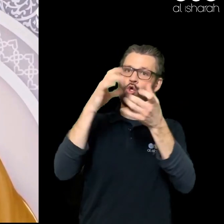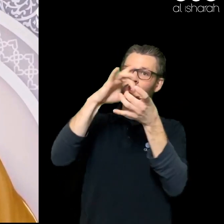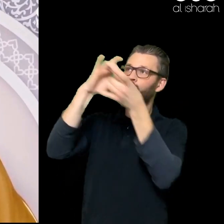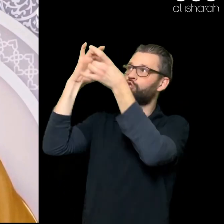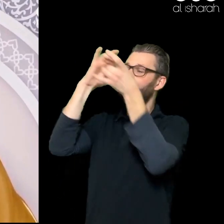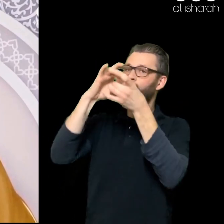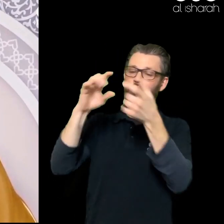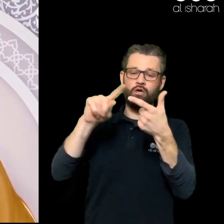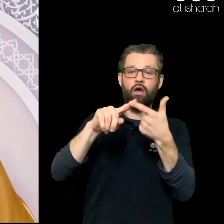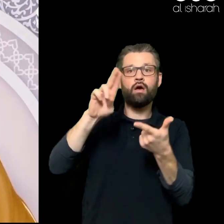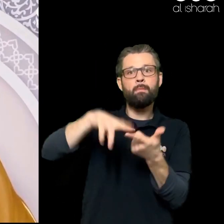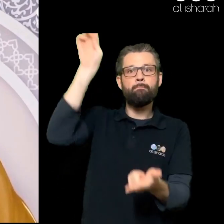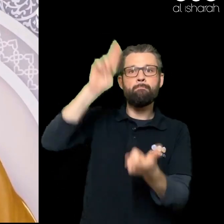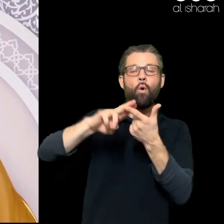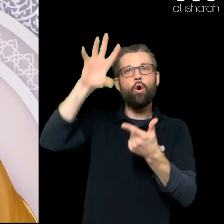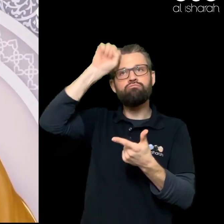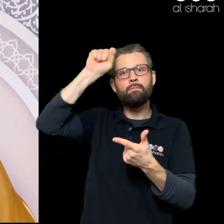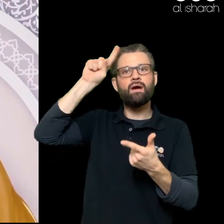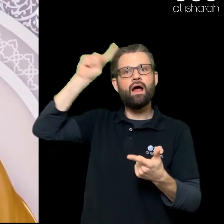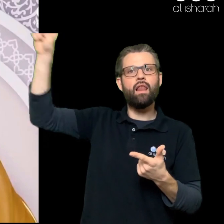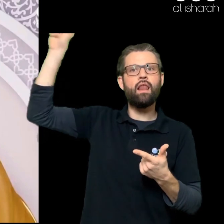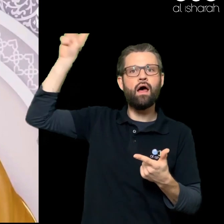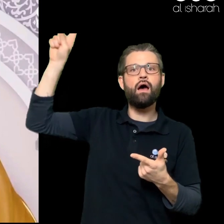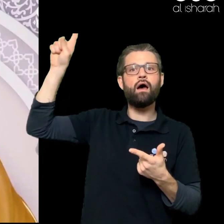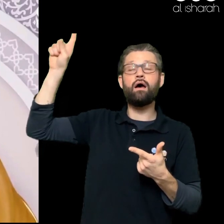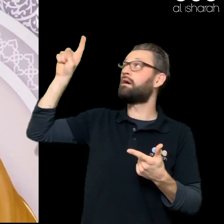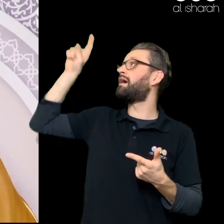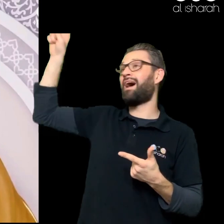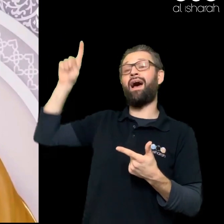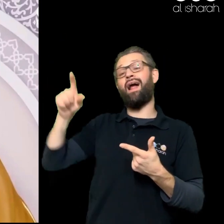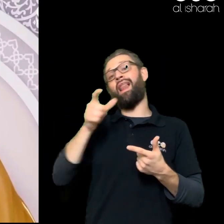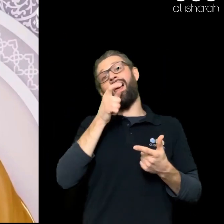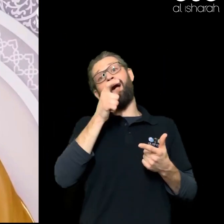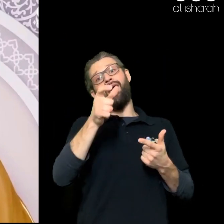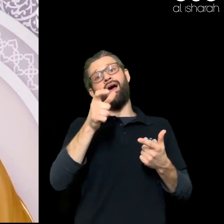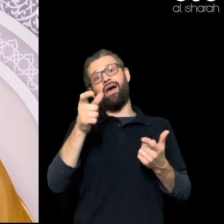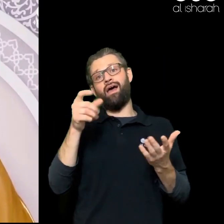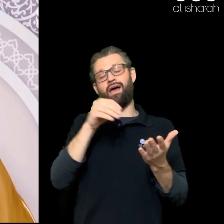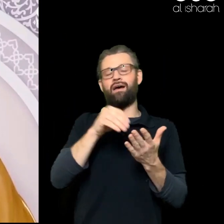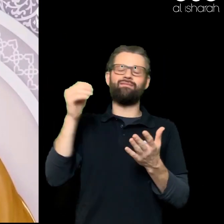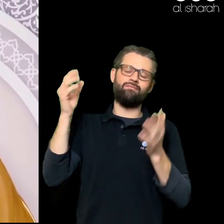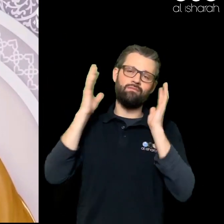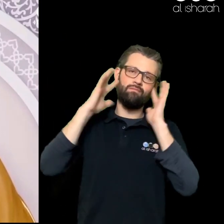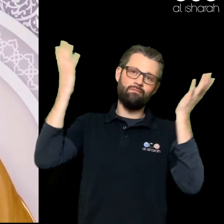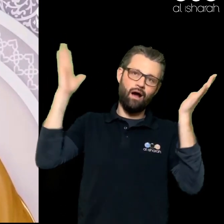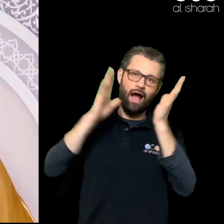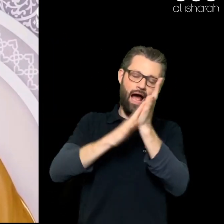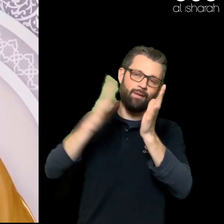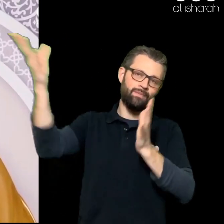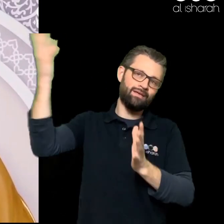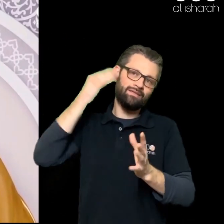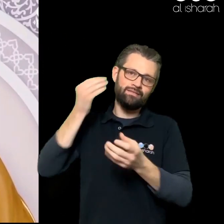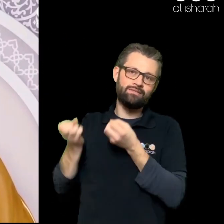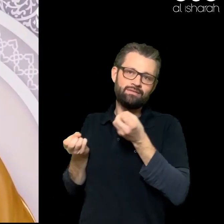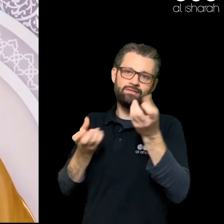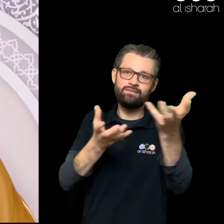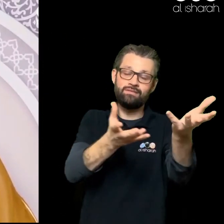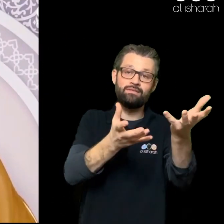subhanahu wa ta'ala Tells us Through the blessed lips Of Muhammad Sallallahu alayhi wa sallam To remember him And he says So many